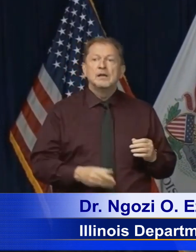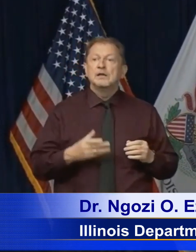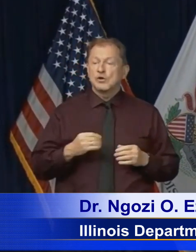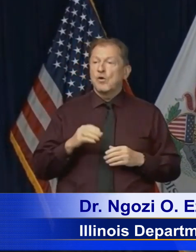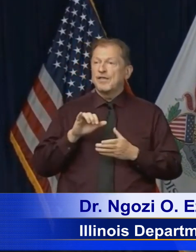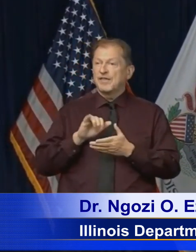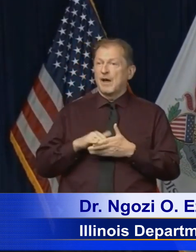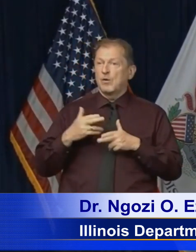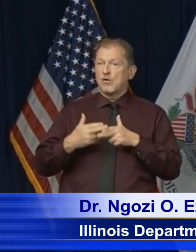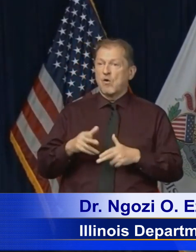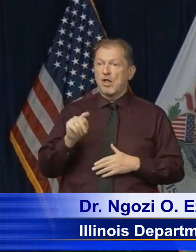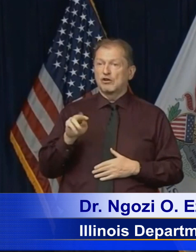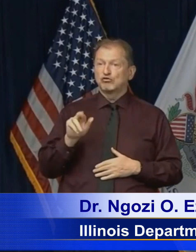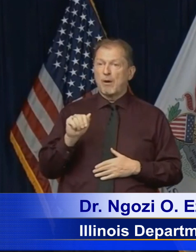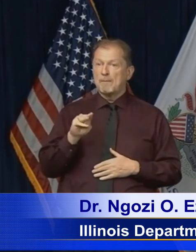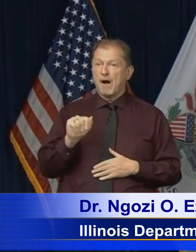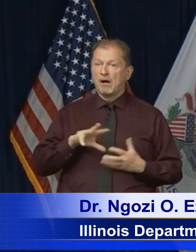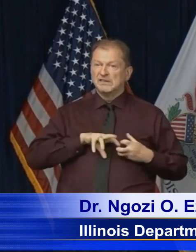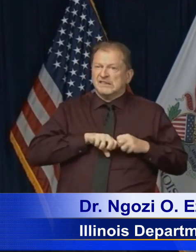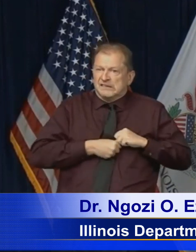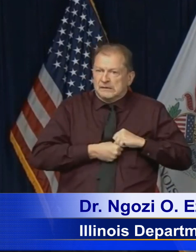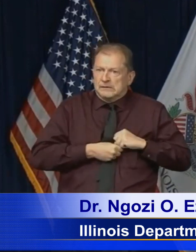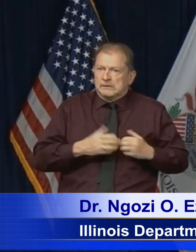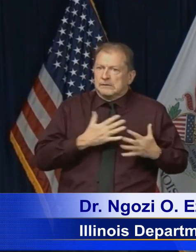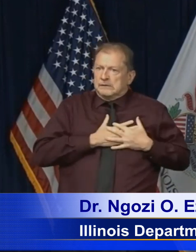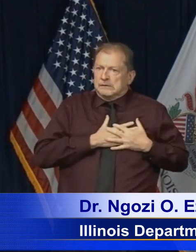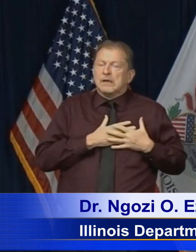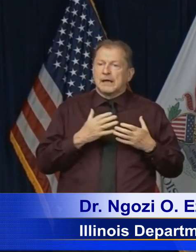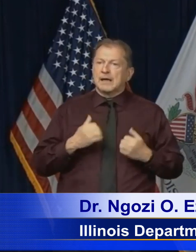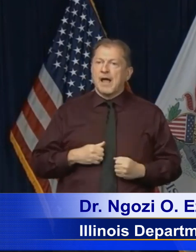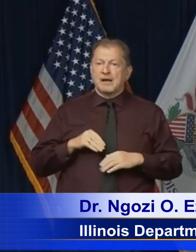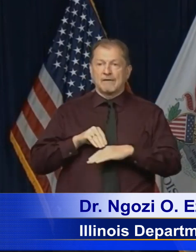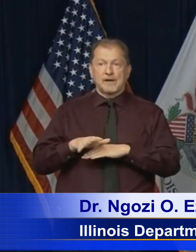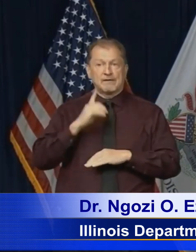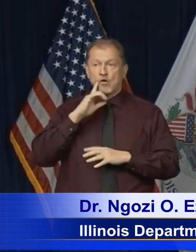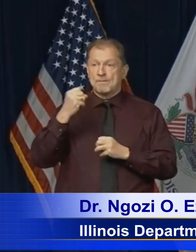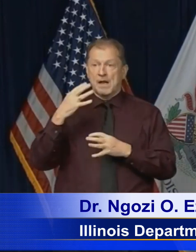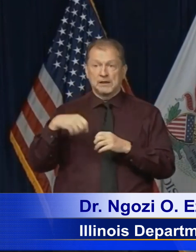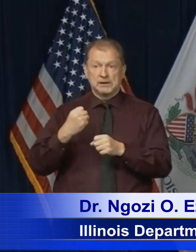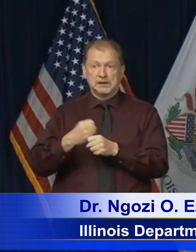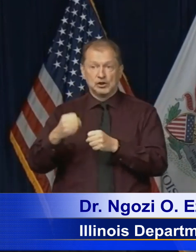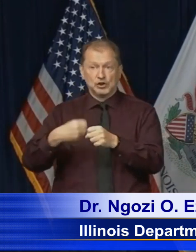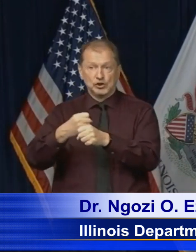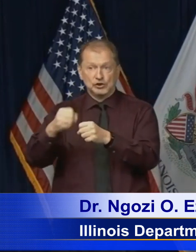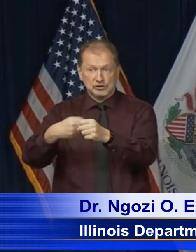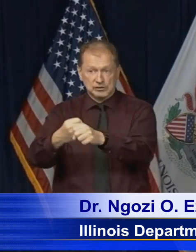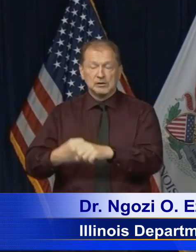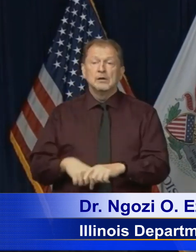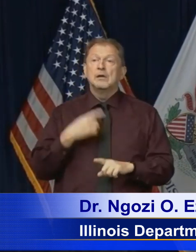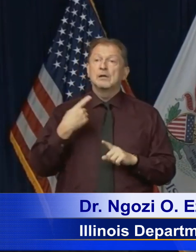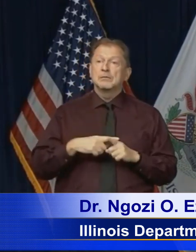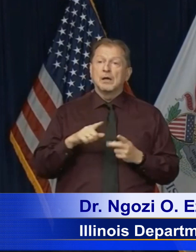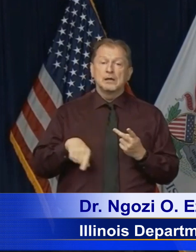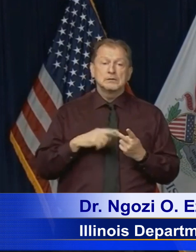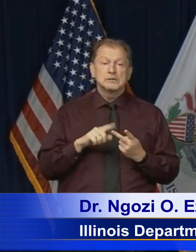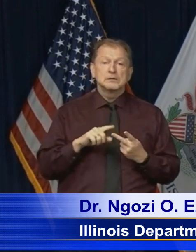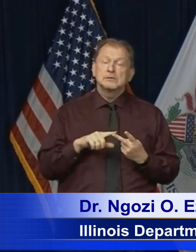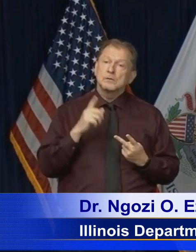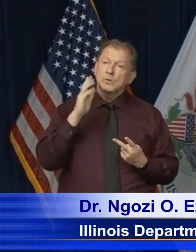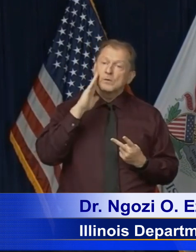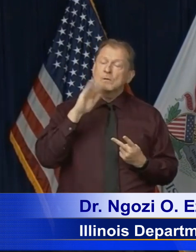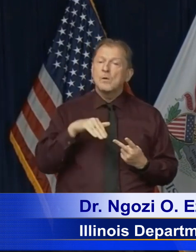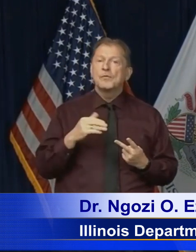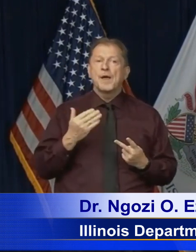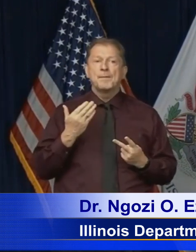we know that that can have far-reaching consequences. So beyond just that, we know that there are maybe